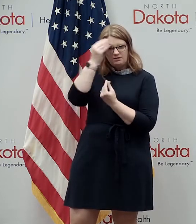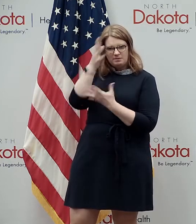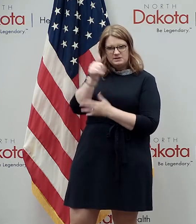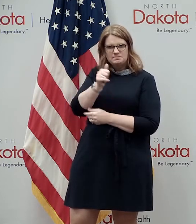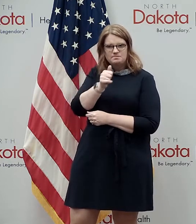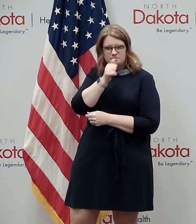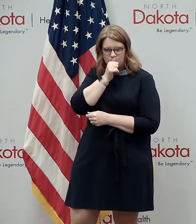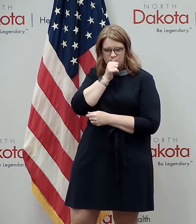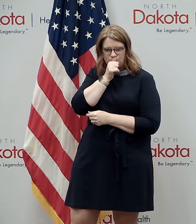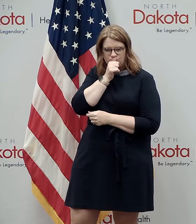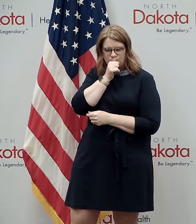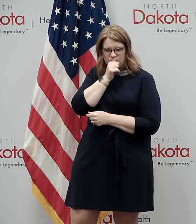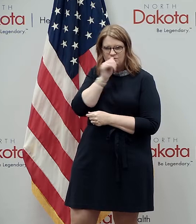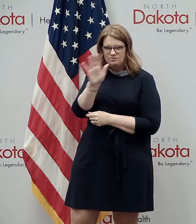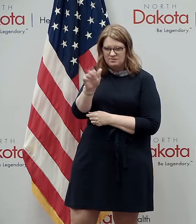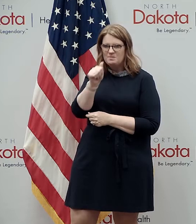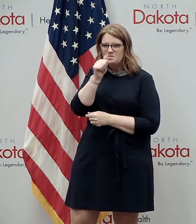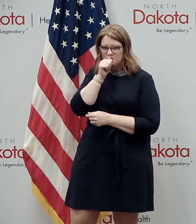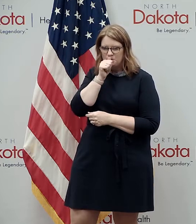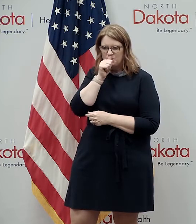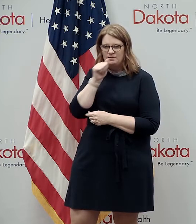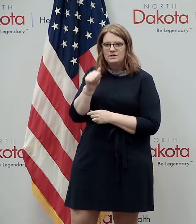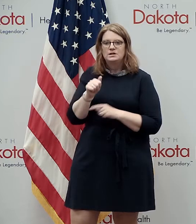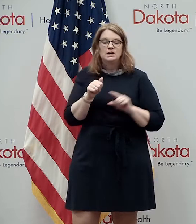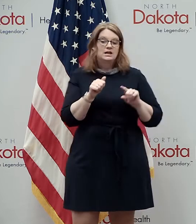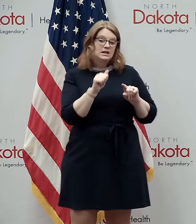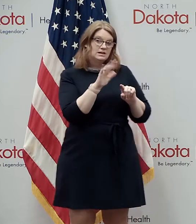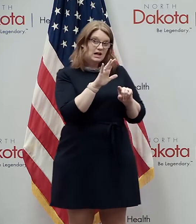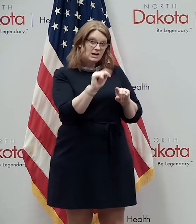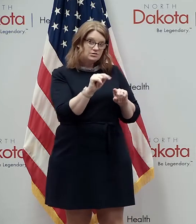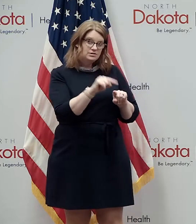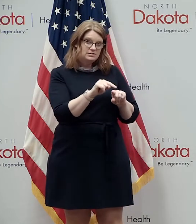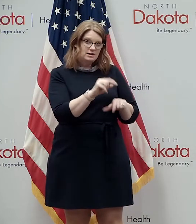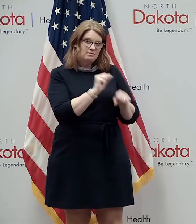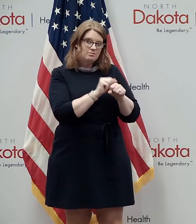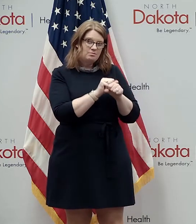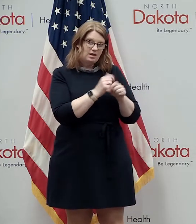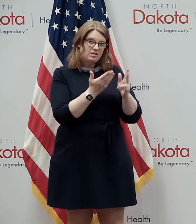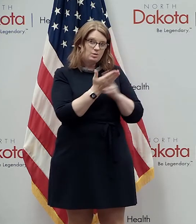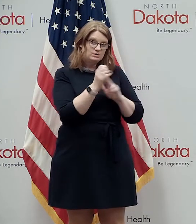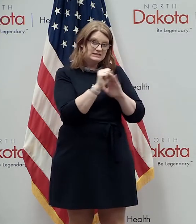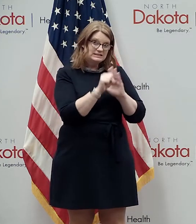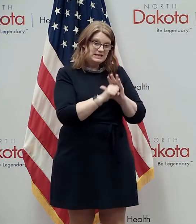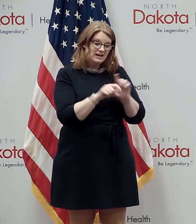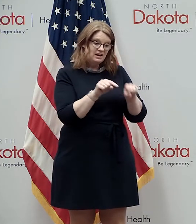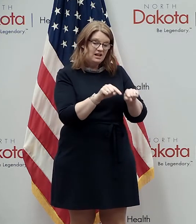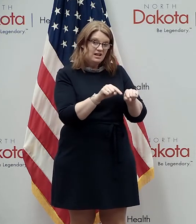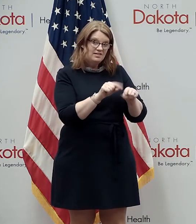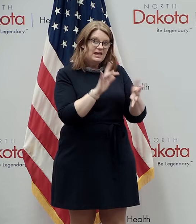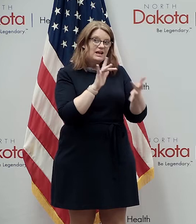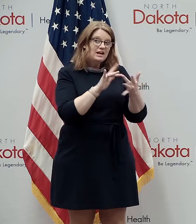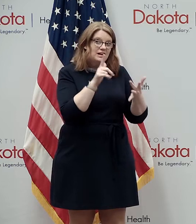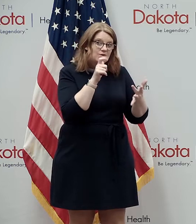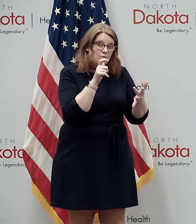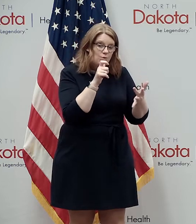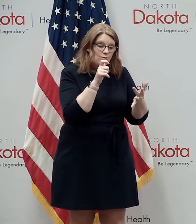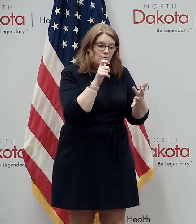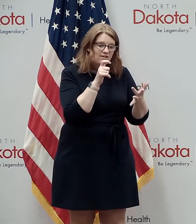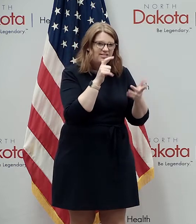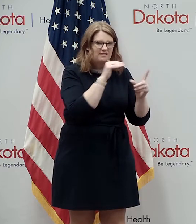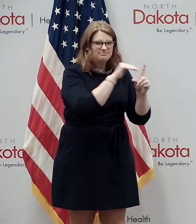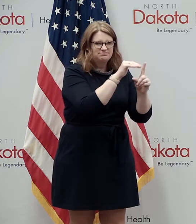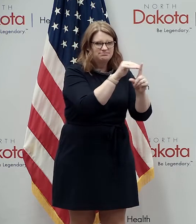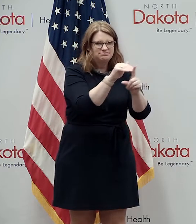remains secure the contact tracers which are employed through the state will continue contacting uh all of those